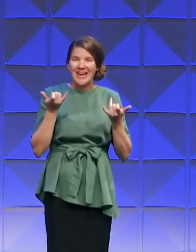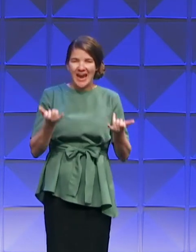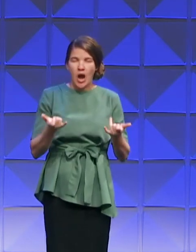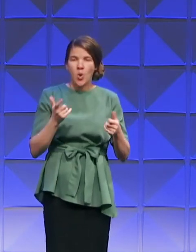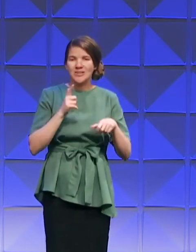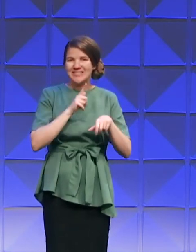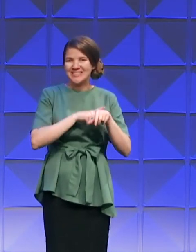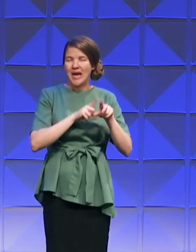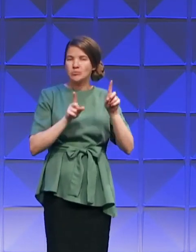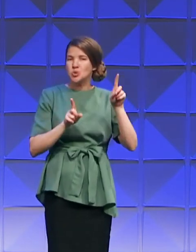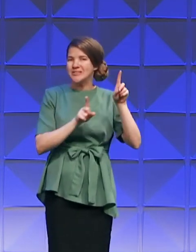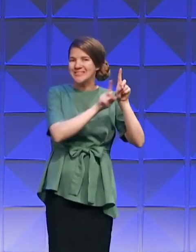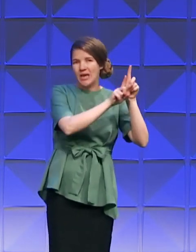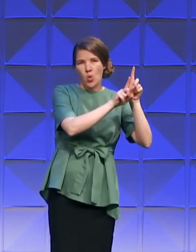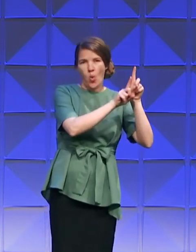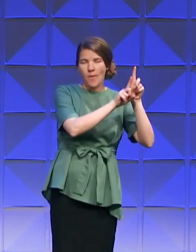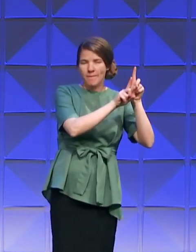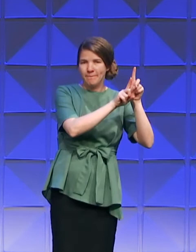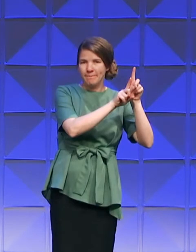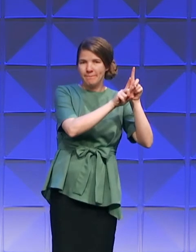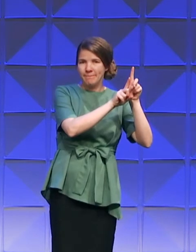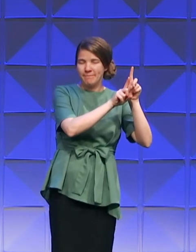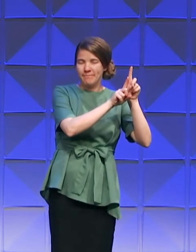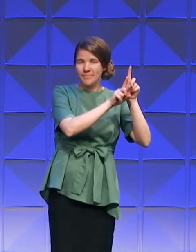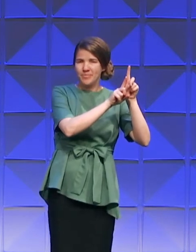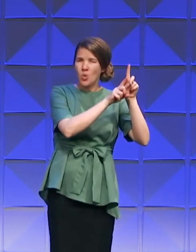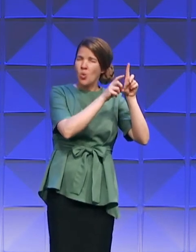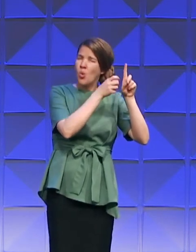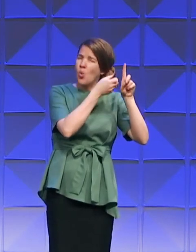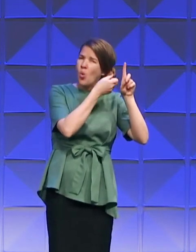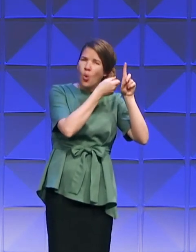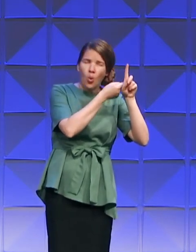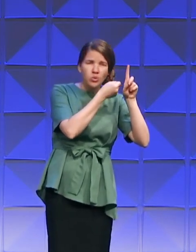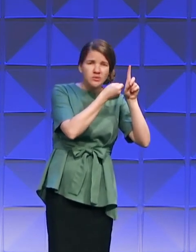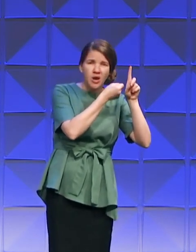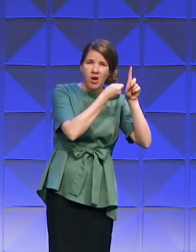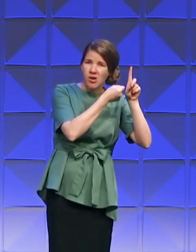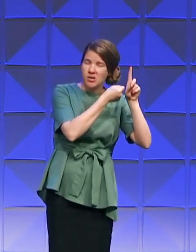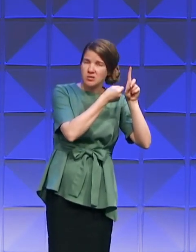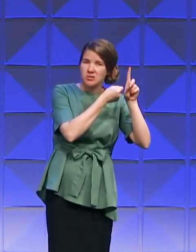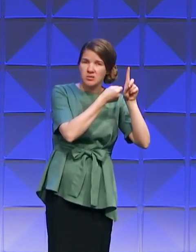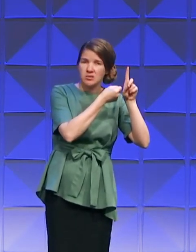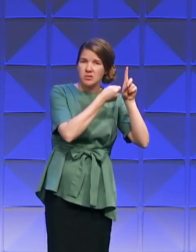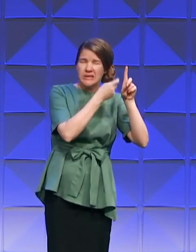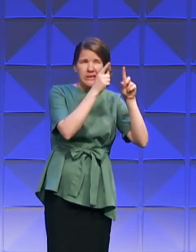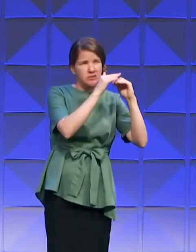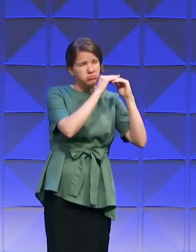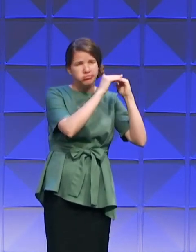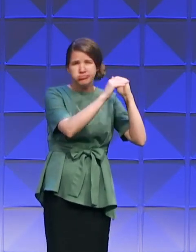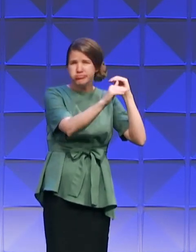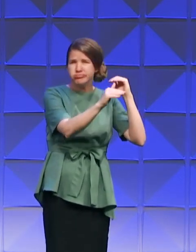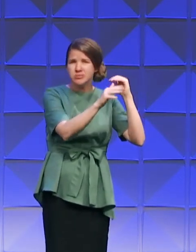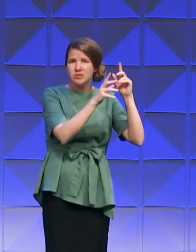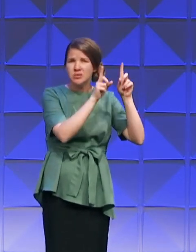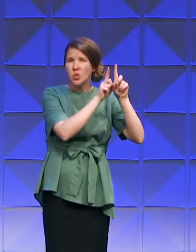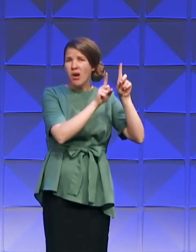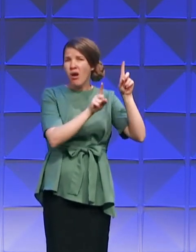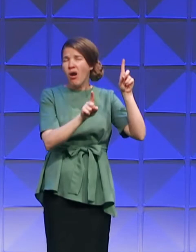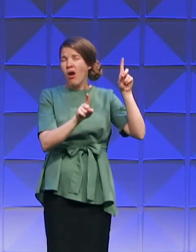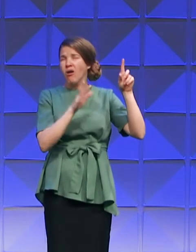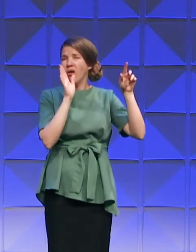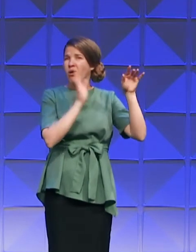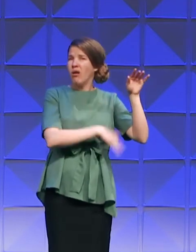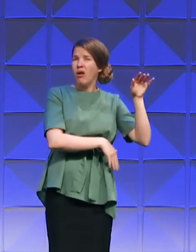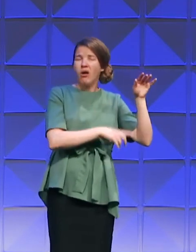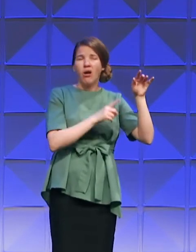This is a time when you stay with God. Hold on to God's unchanging hand. Don't waver. Don't move. This is not a